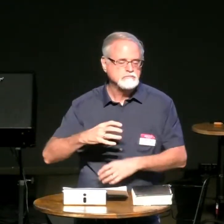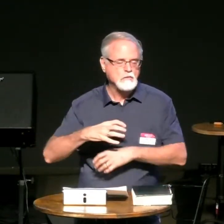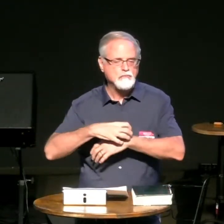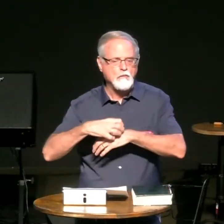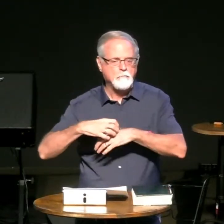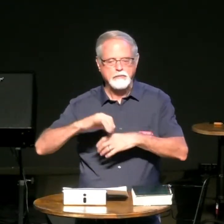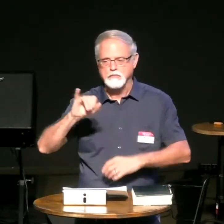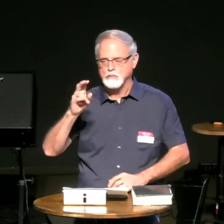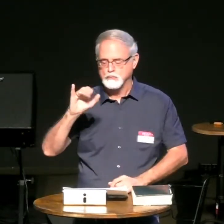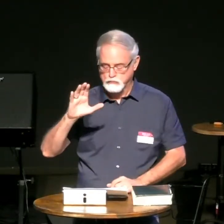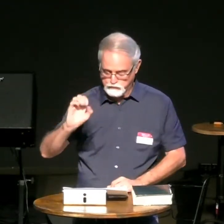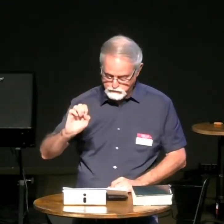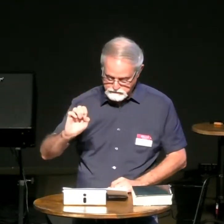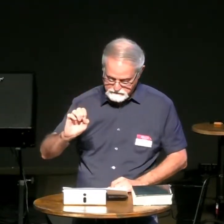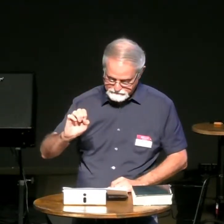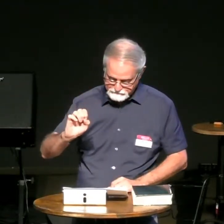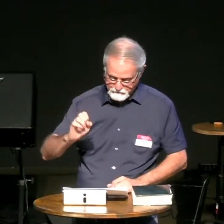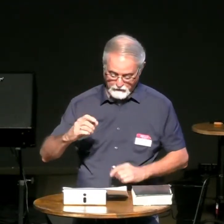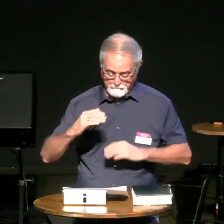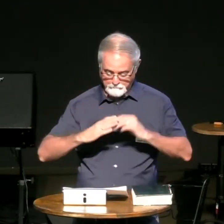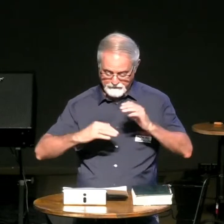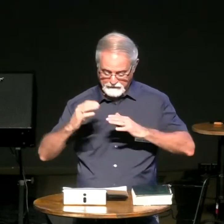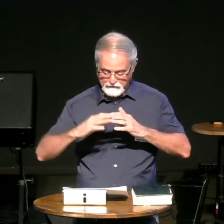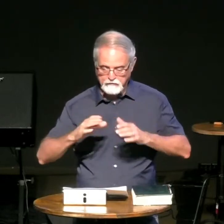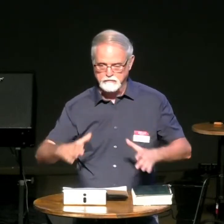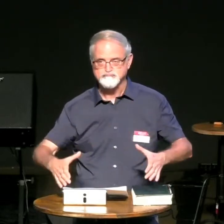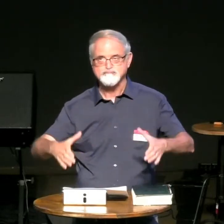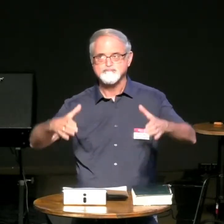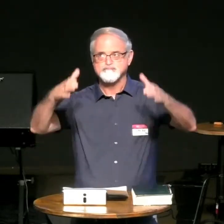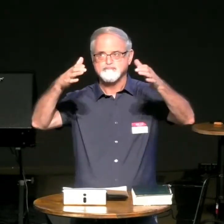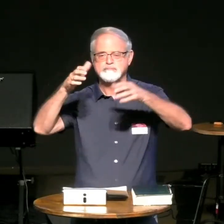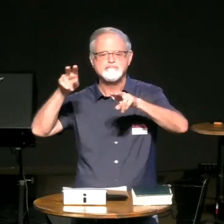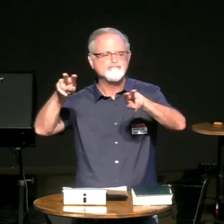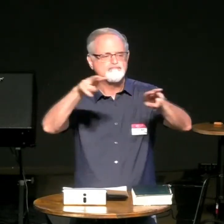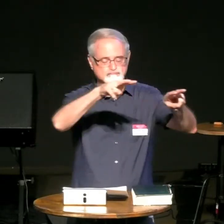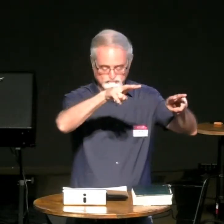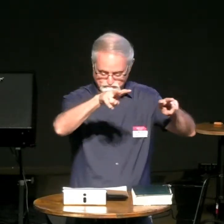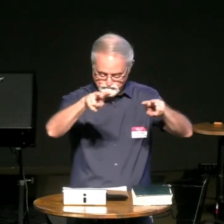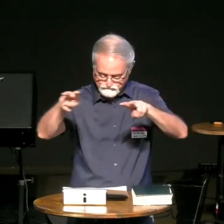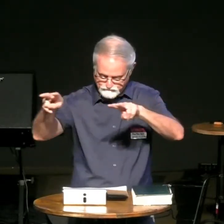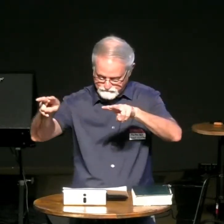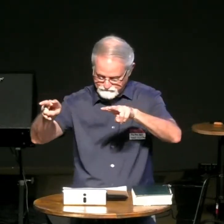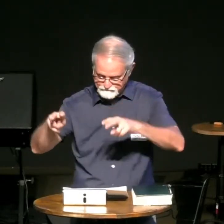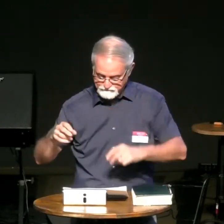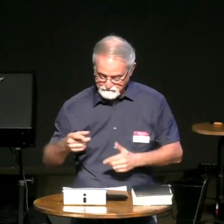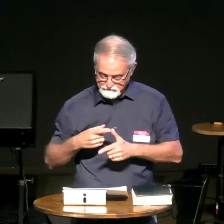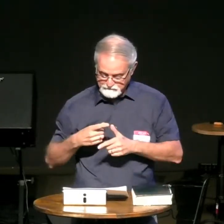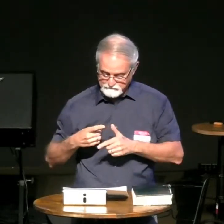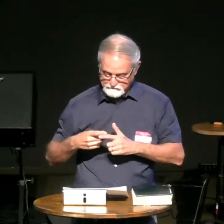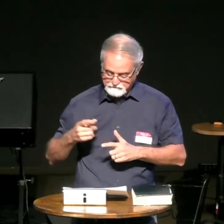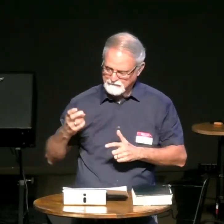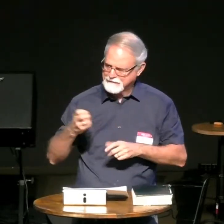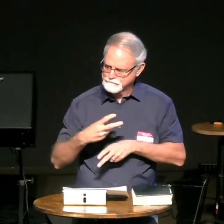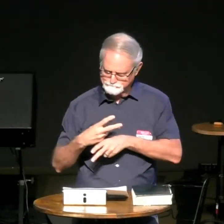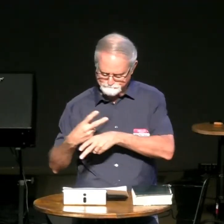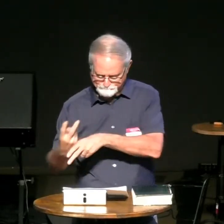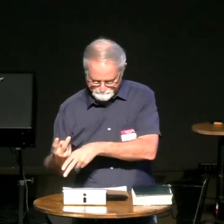a pit for pressing the grape juice or wine and he built a lookout tower